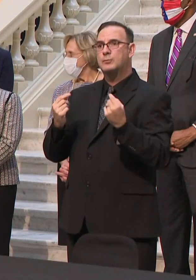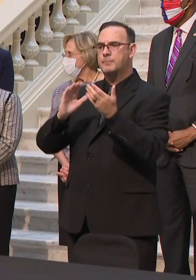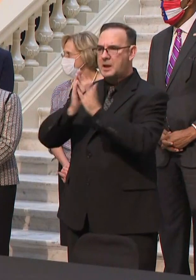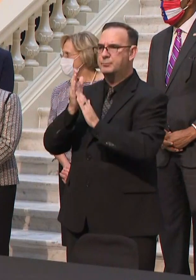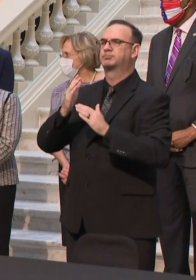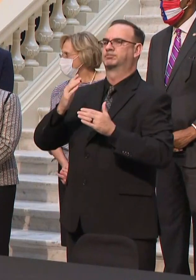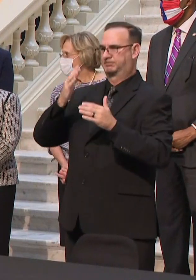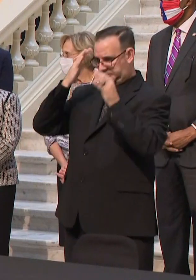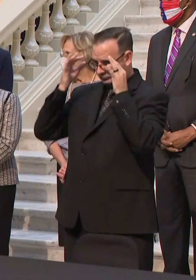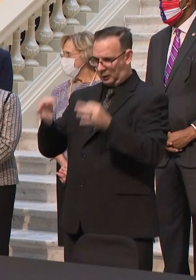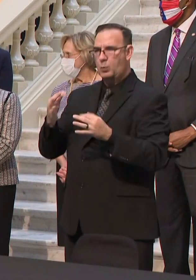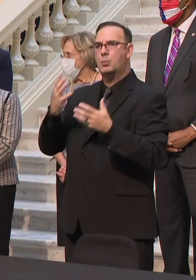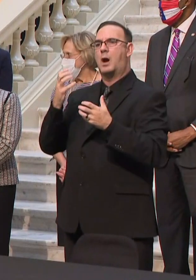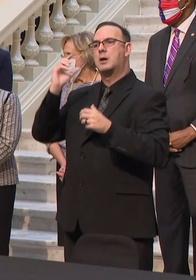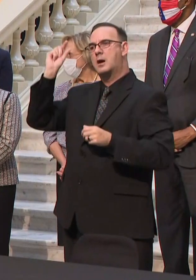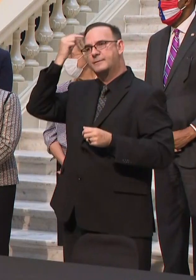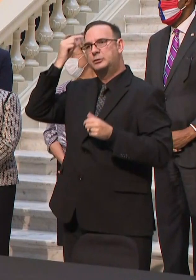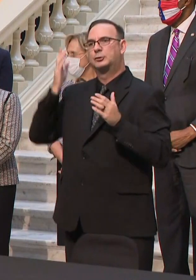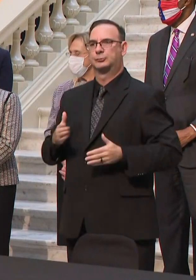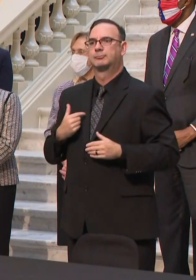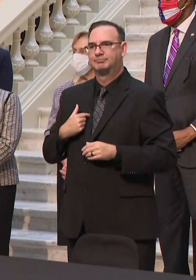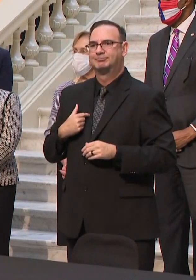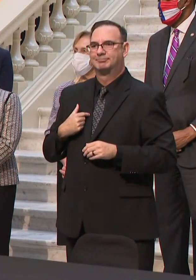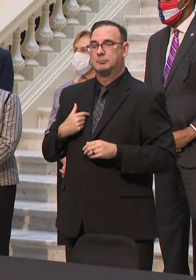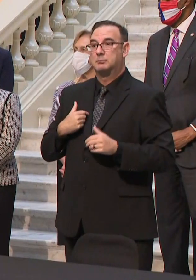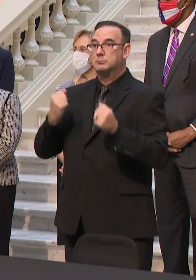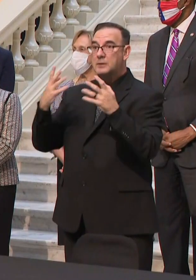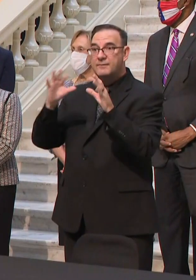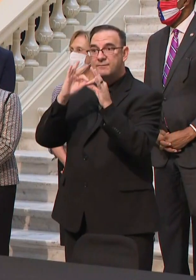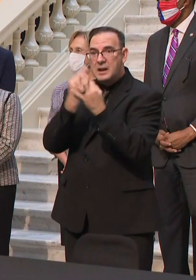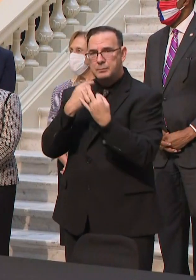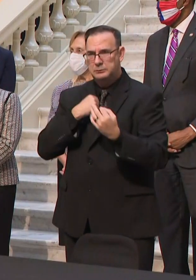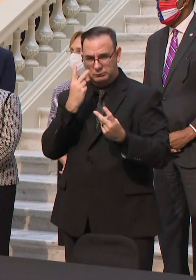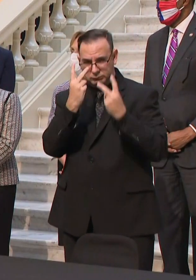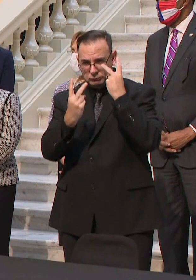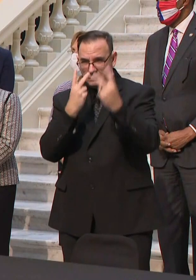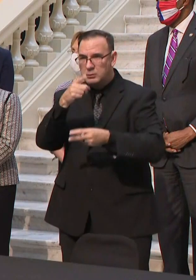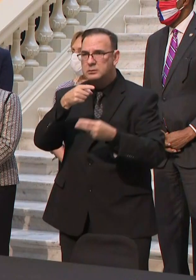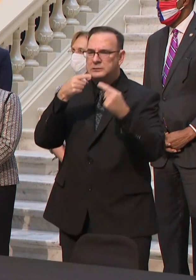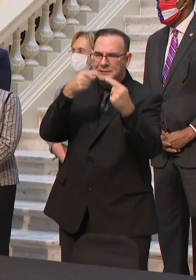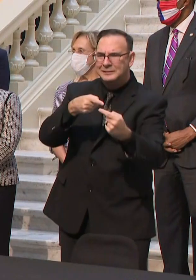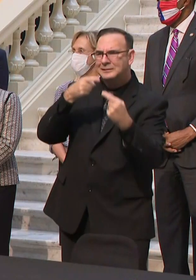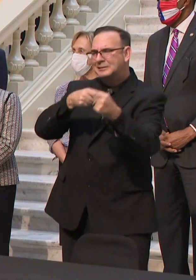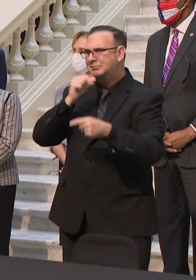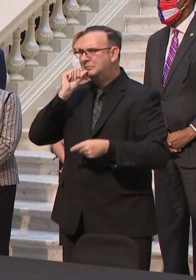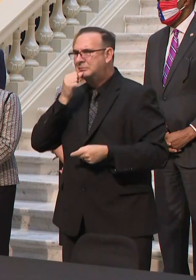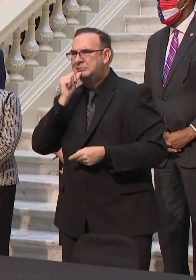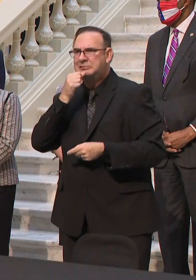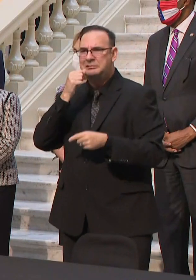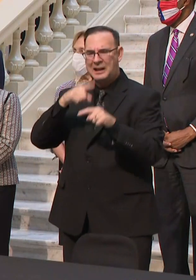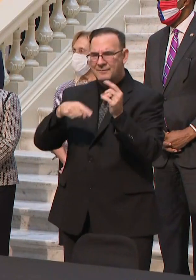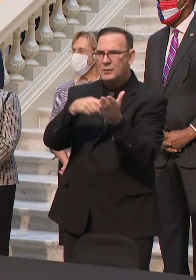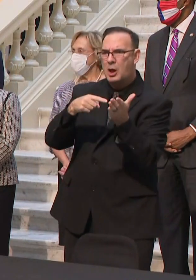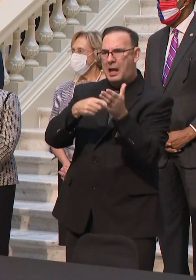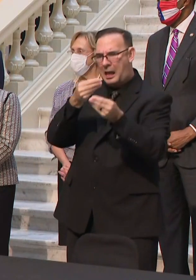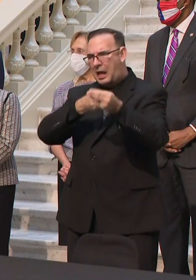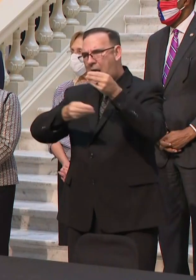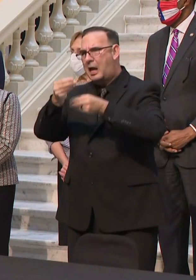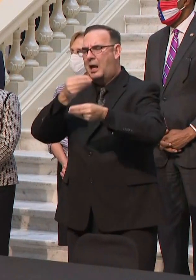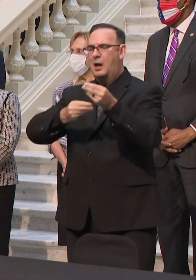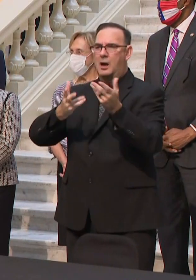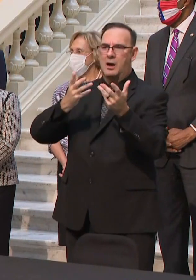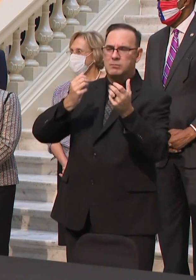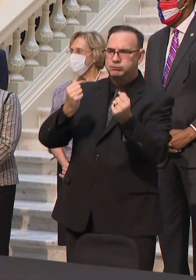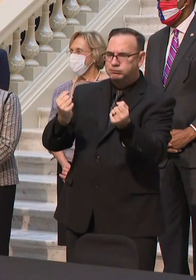that too many families are struggling to make ends meet. Too many communities are struggling to survive. I talked to a lot of